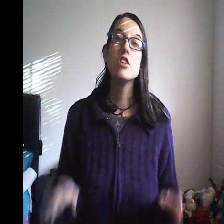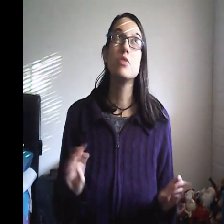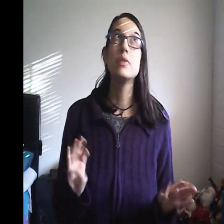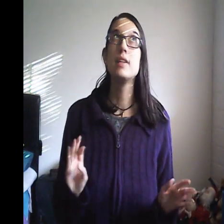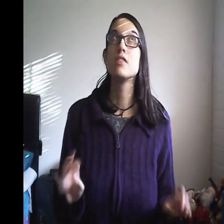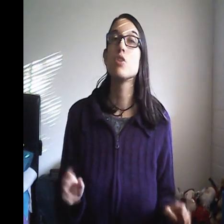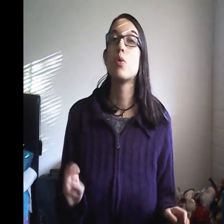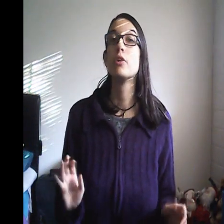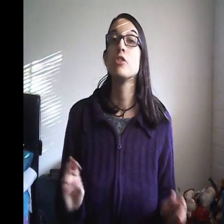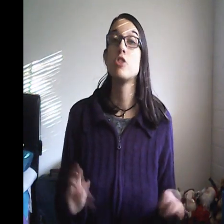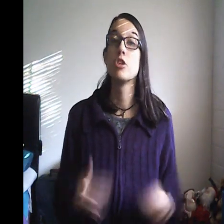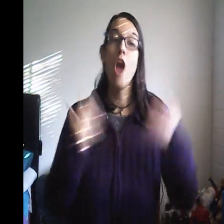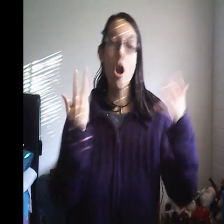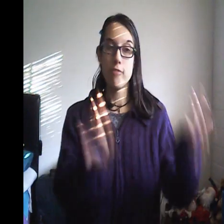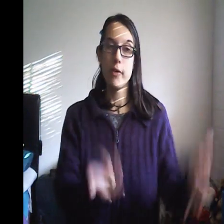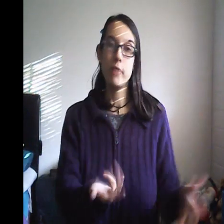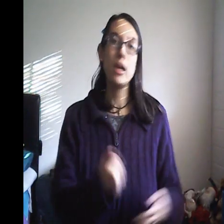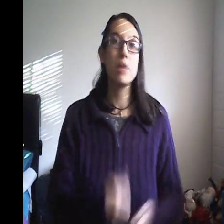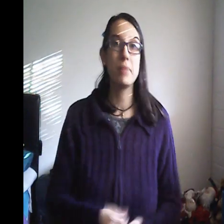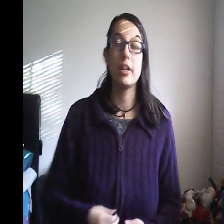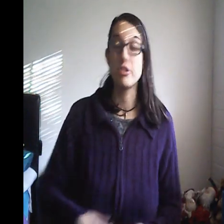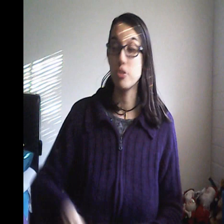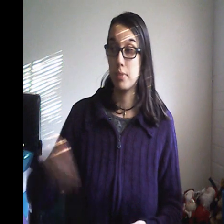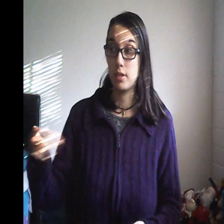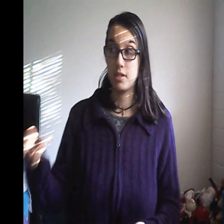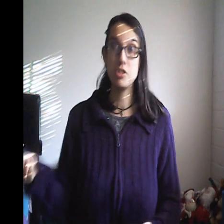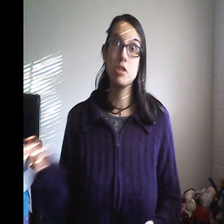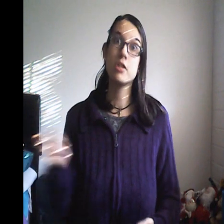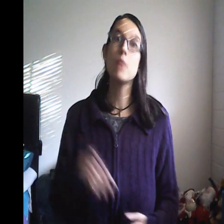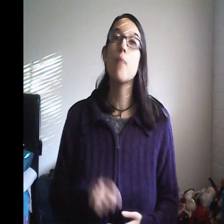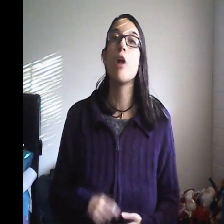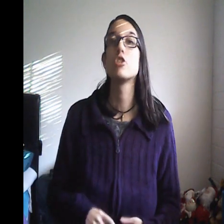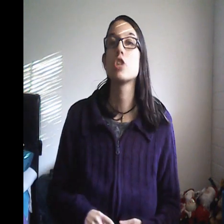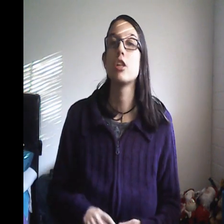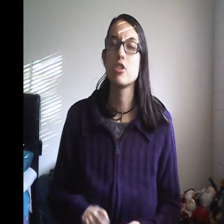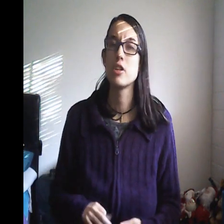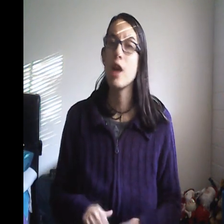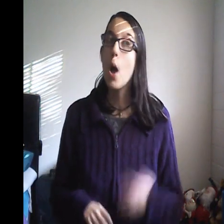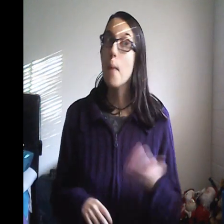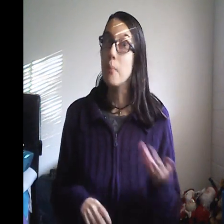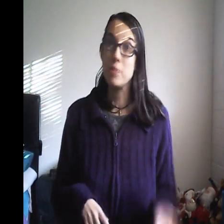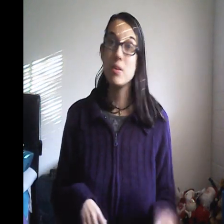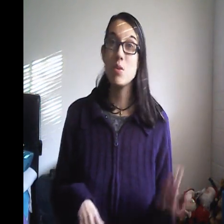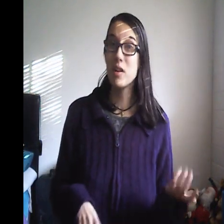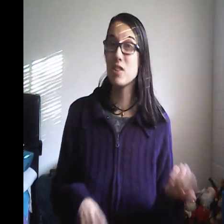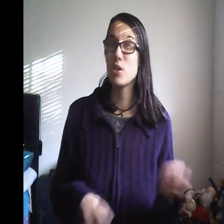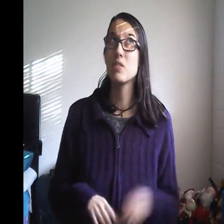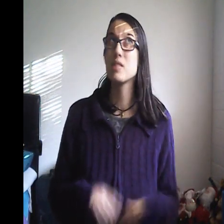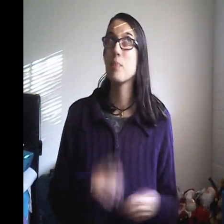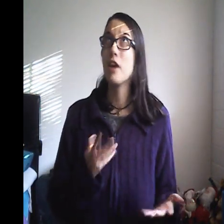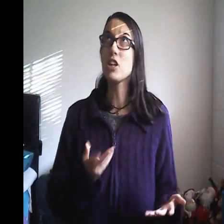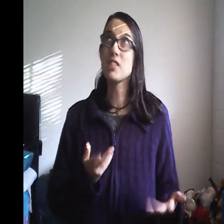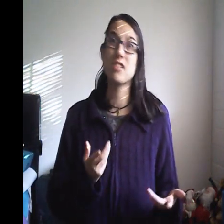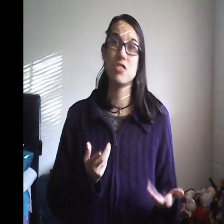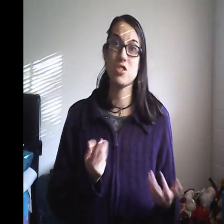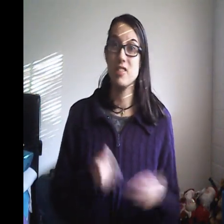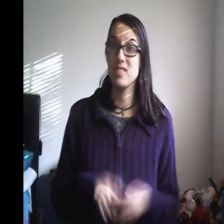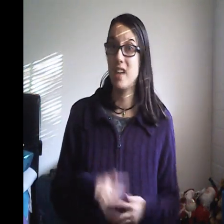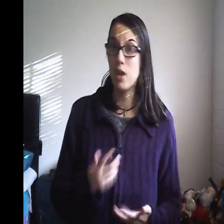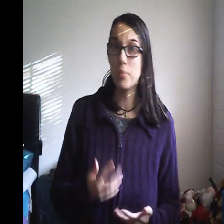need it to hold your growing makeup collection plus your nail polish collection? Maybe you want it to hold some hair accessories, a hairbrush,